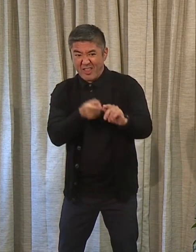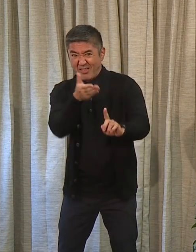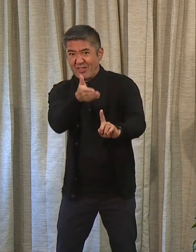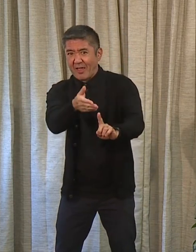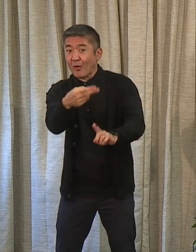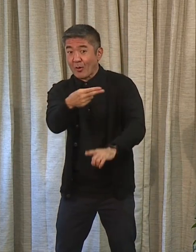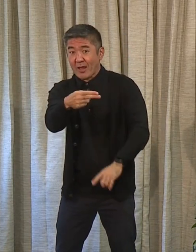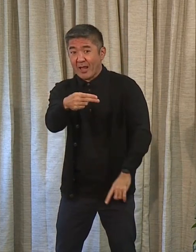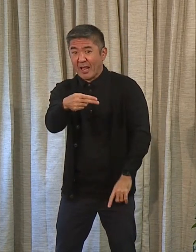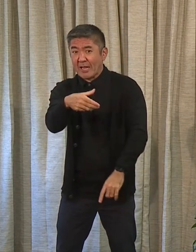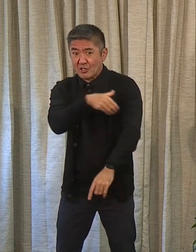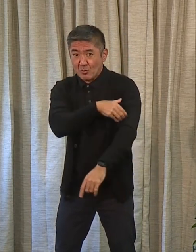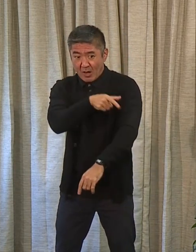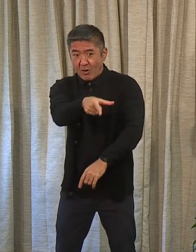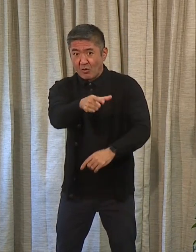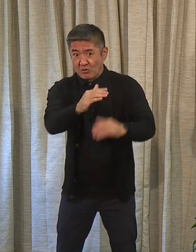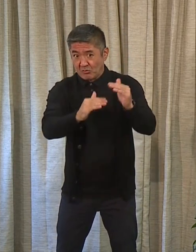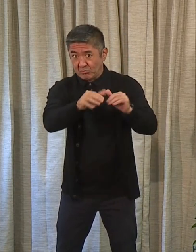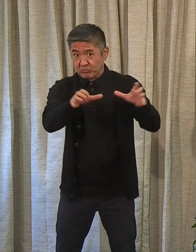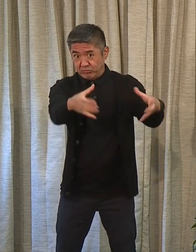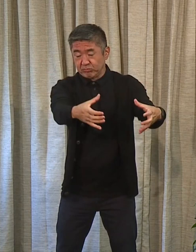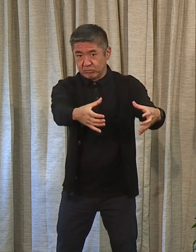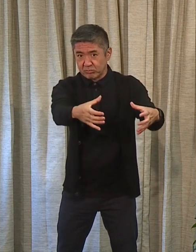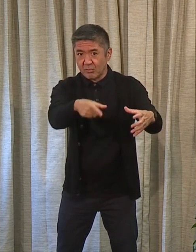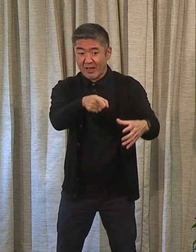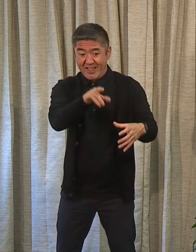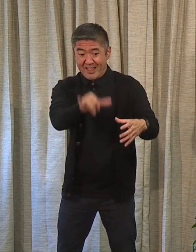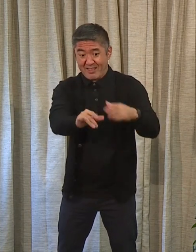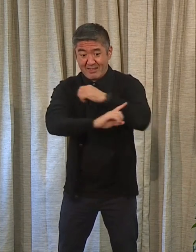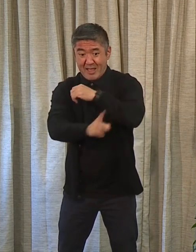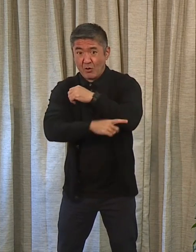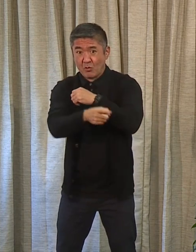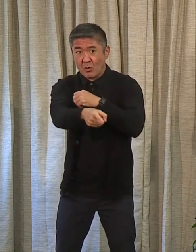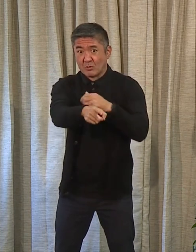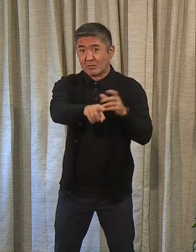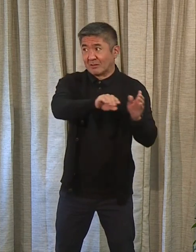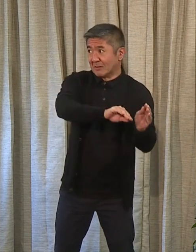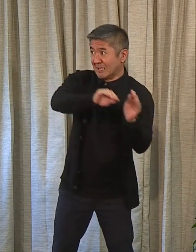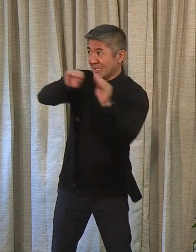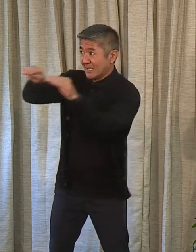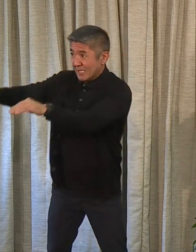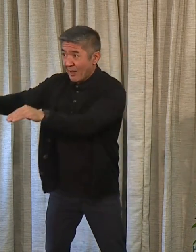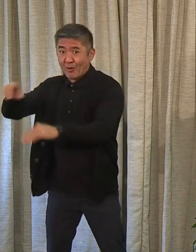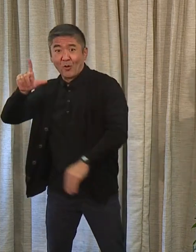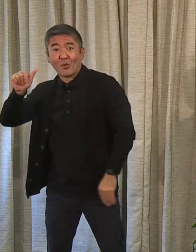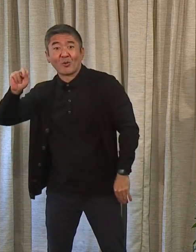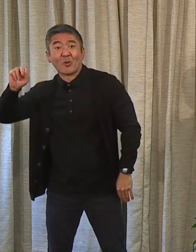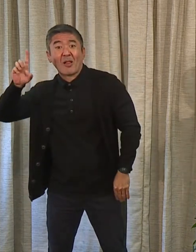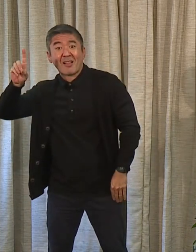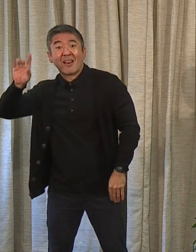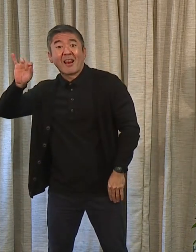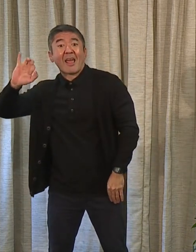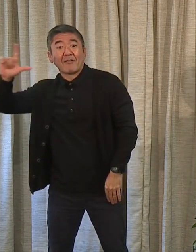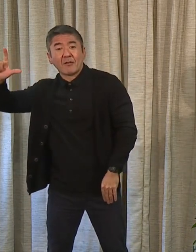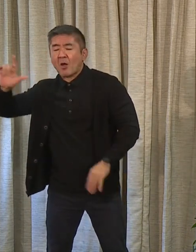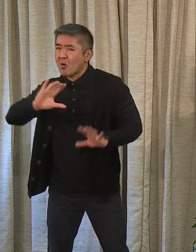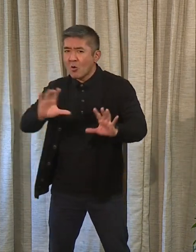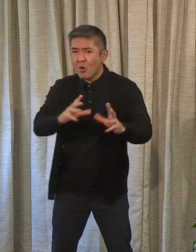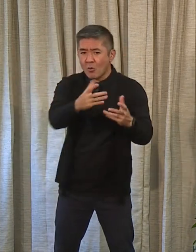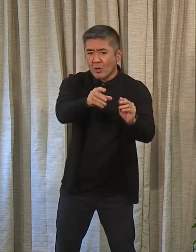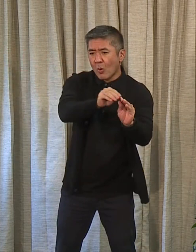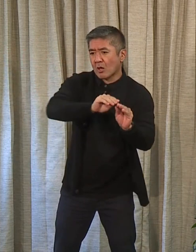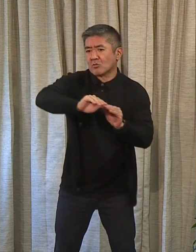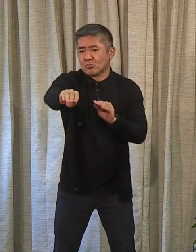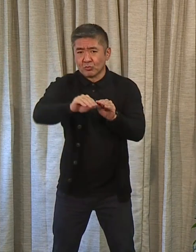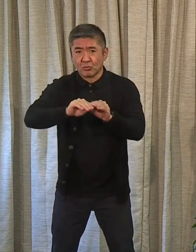and that rubbish needs to go to the landfill, but we want to divert as much as we can. So this ash